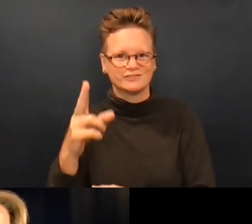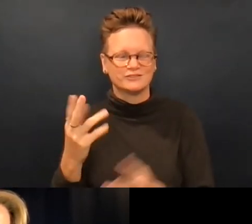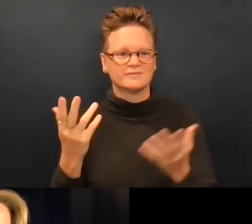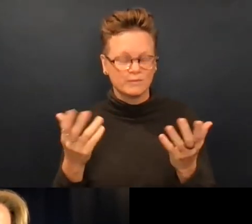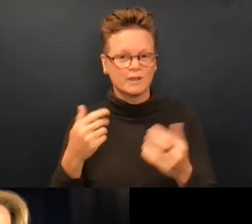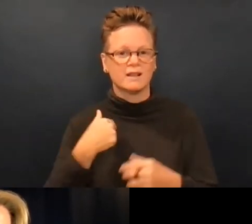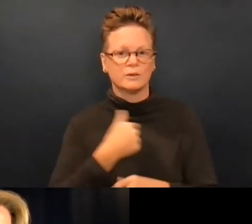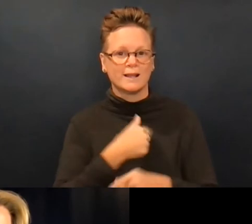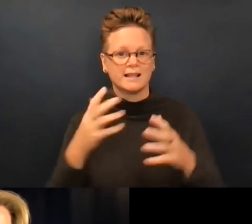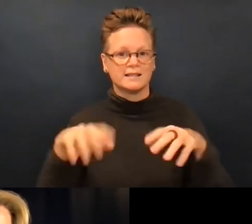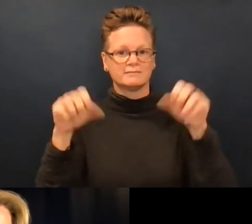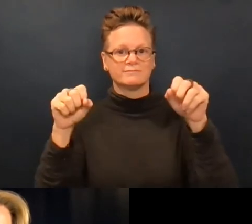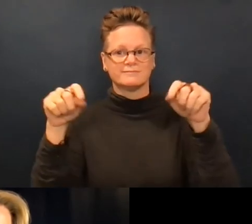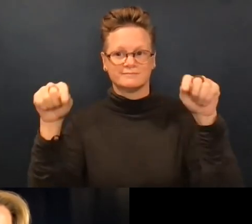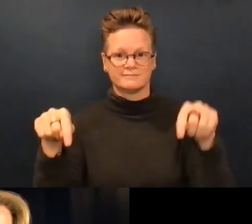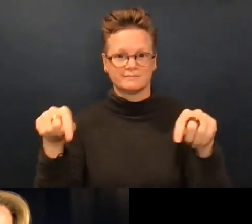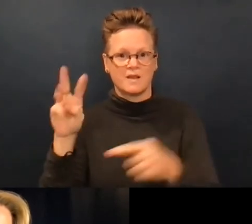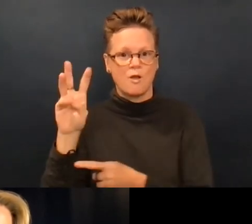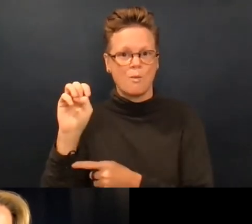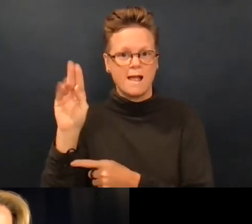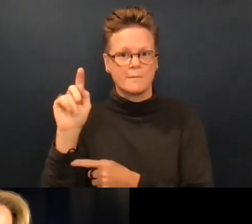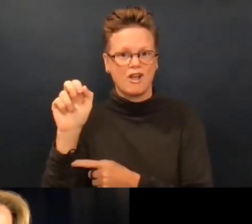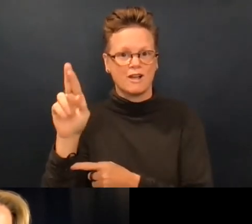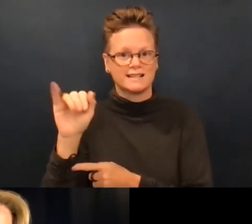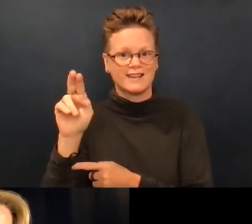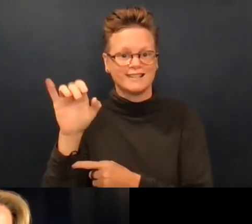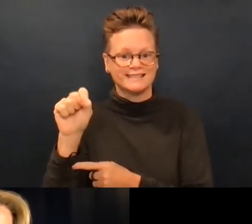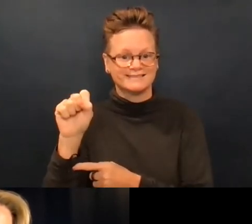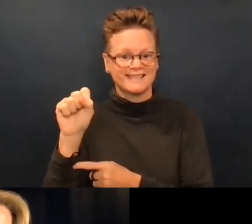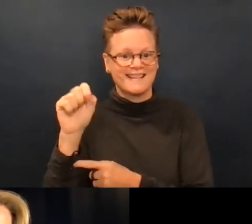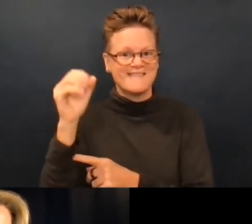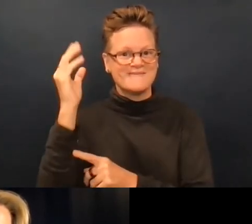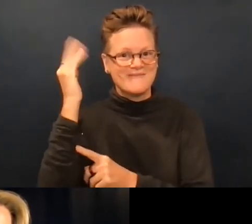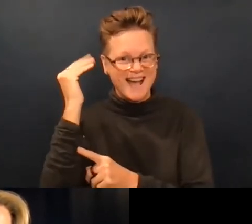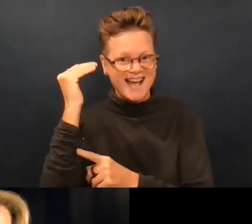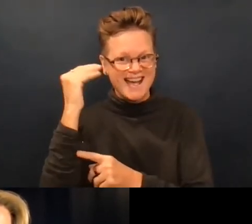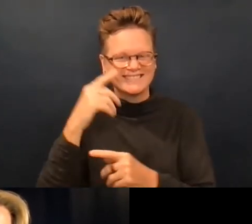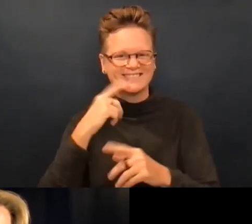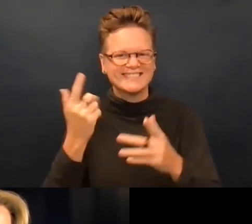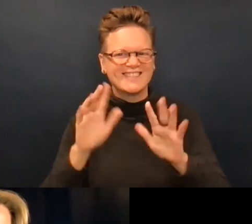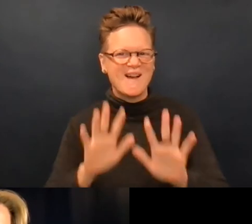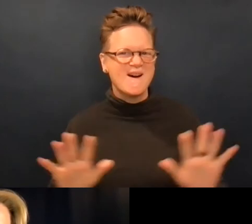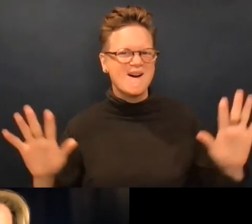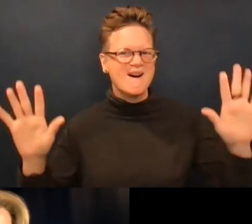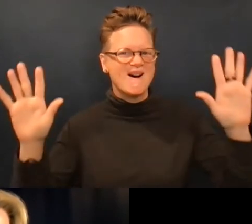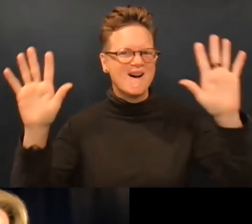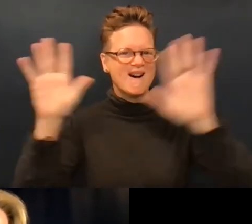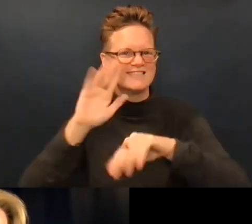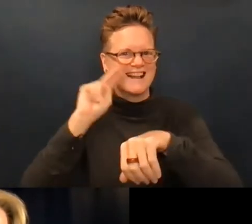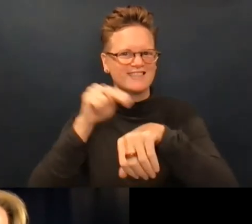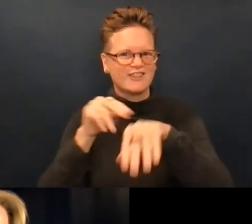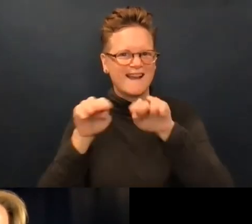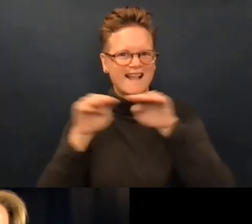I am part of the outreach component, and so we've taken on this webinar series because